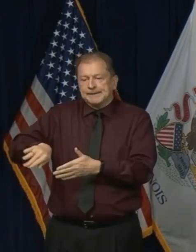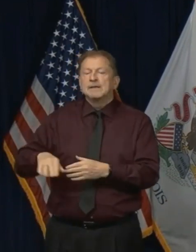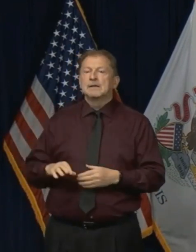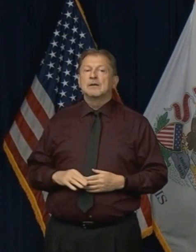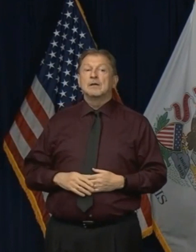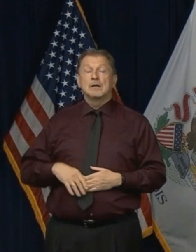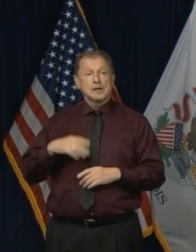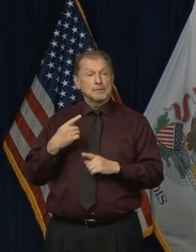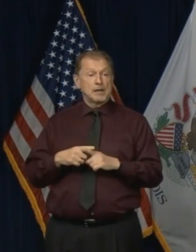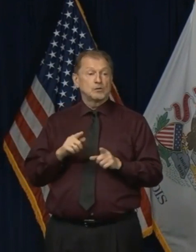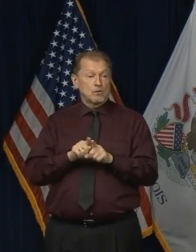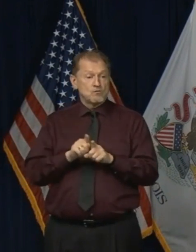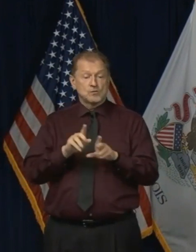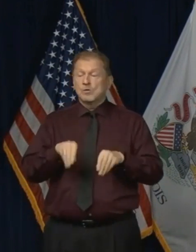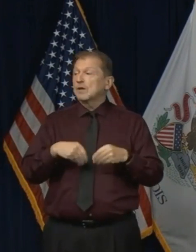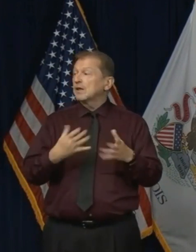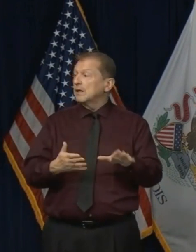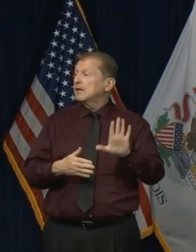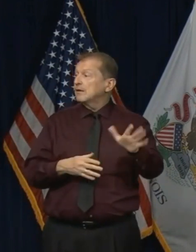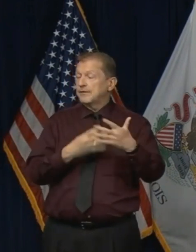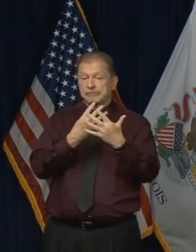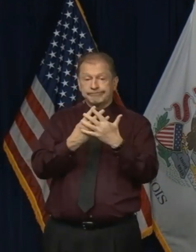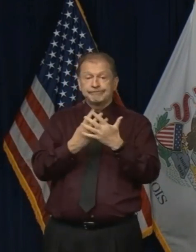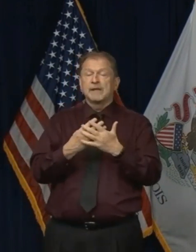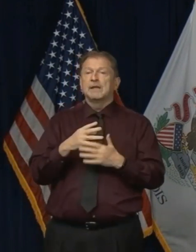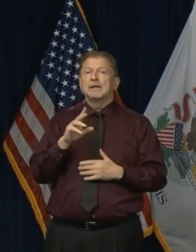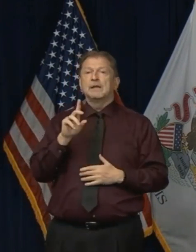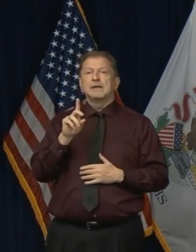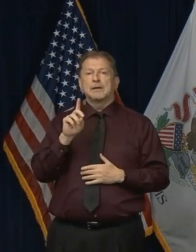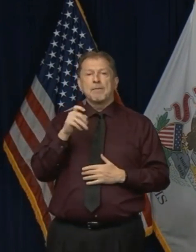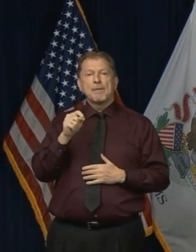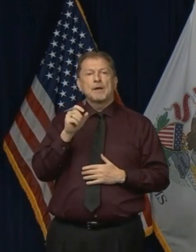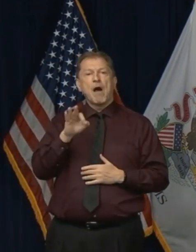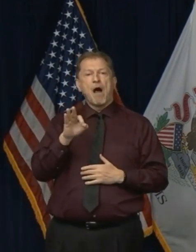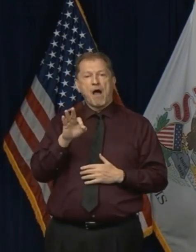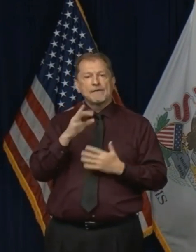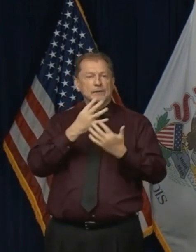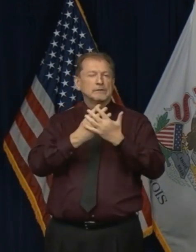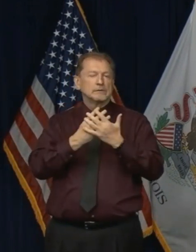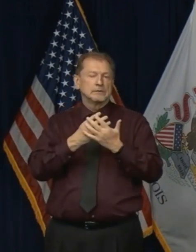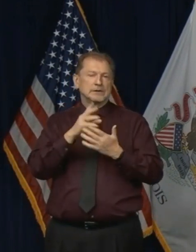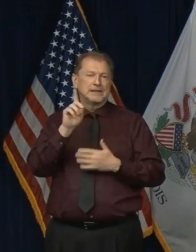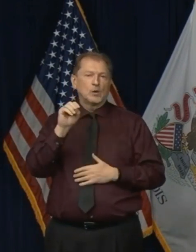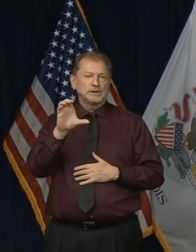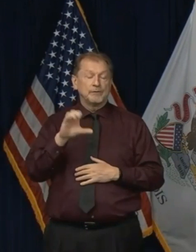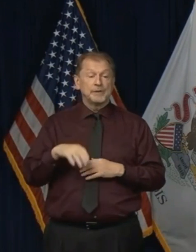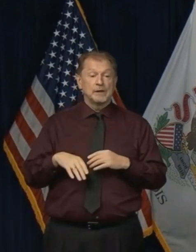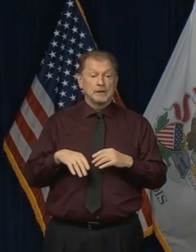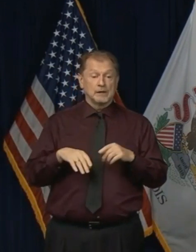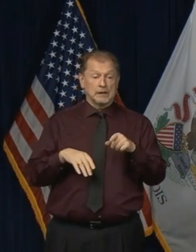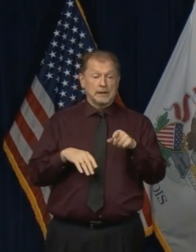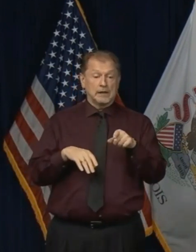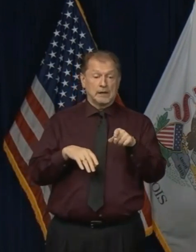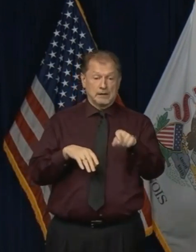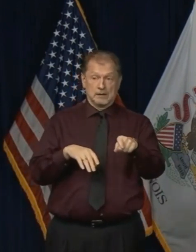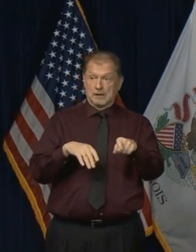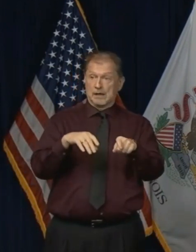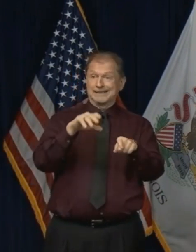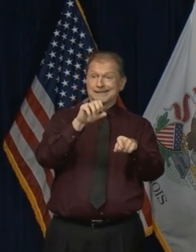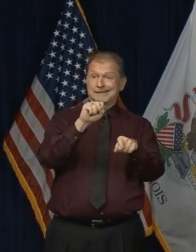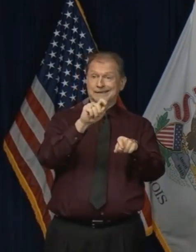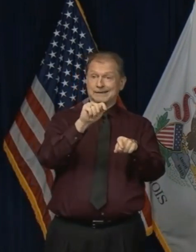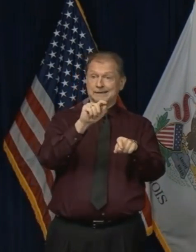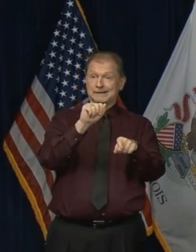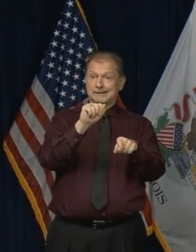to the Department of Corrections to make sure that they could separate populations. You may have heard at Stateville, we have, uh, National